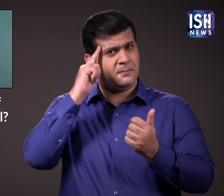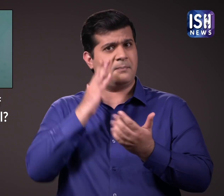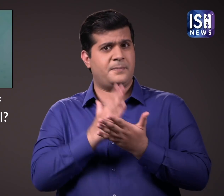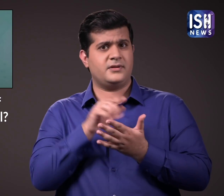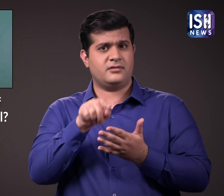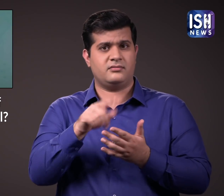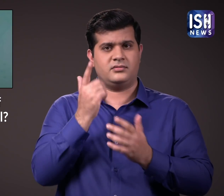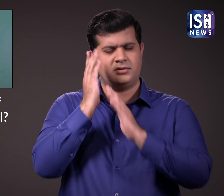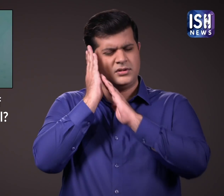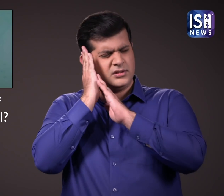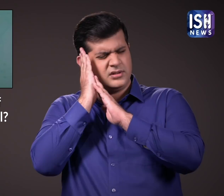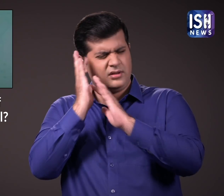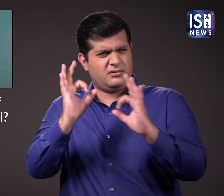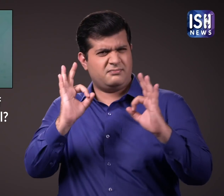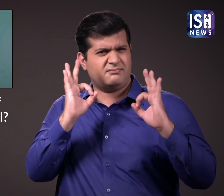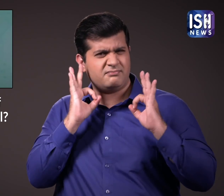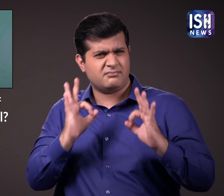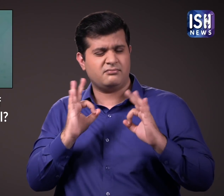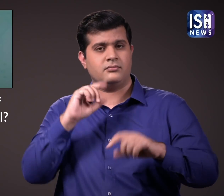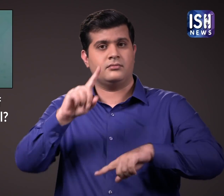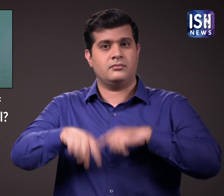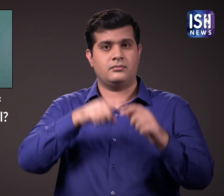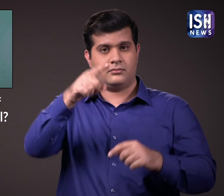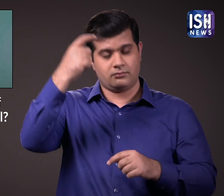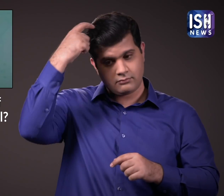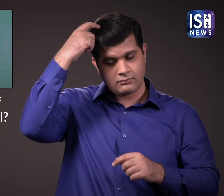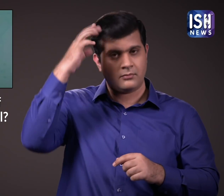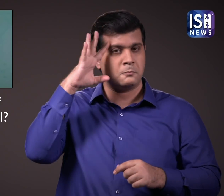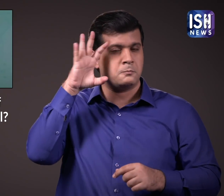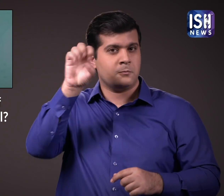It is believed that adequate sleep can make your memory sharper.